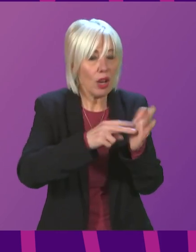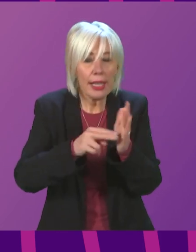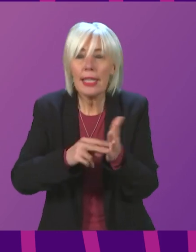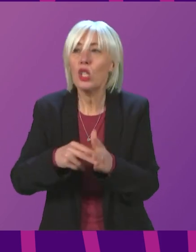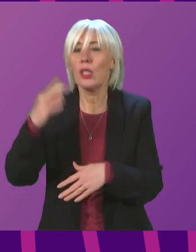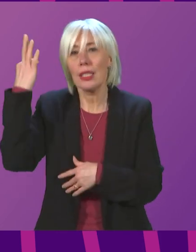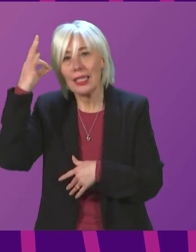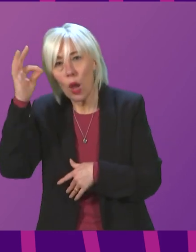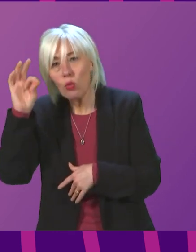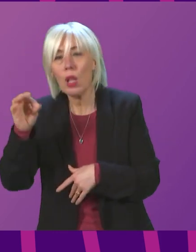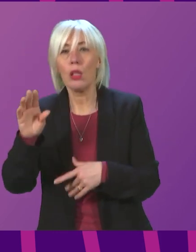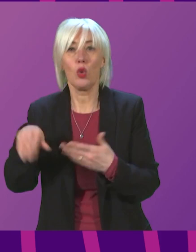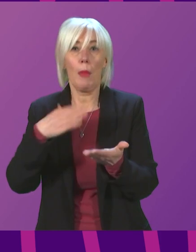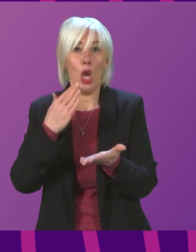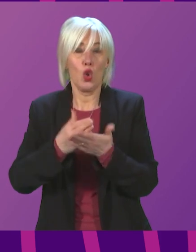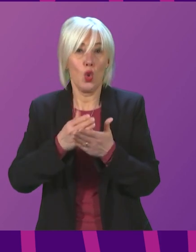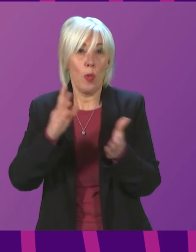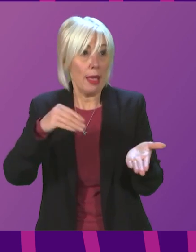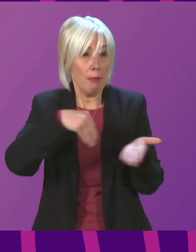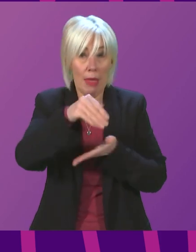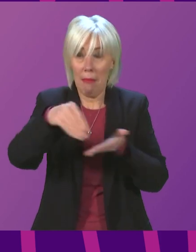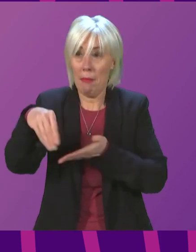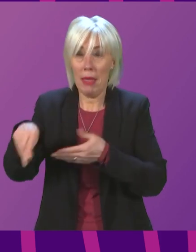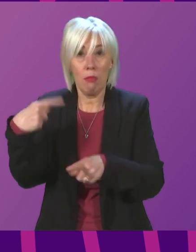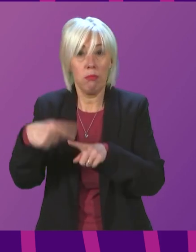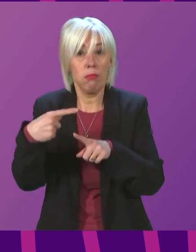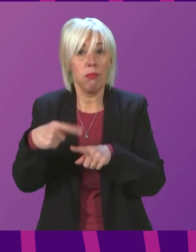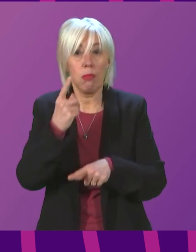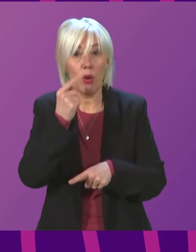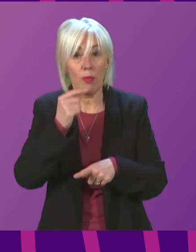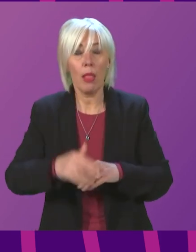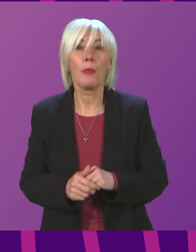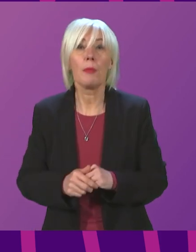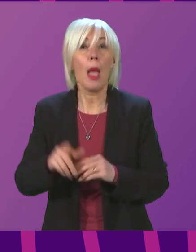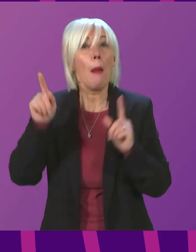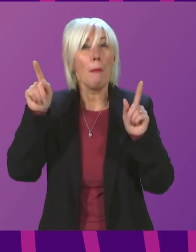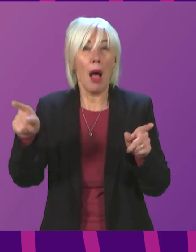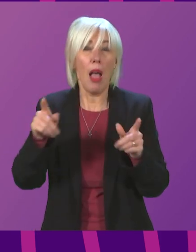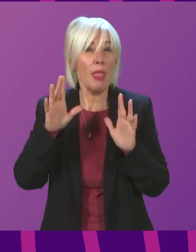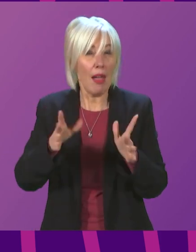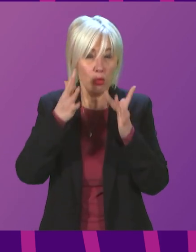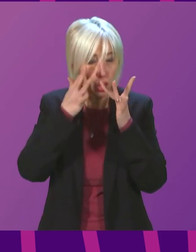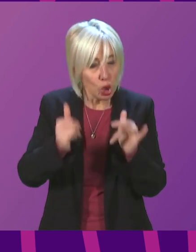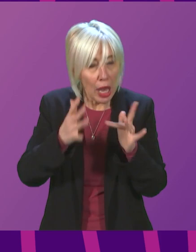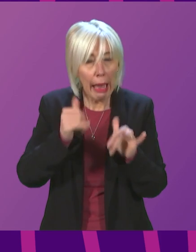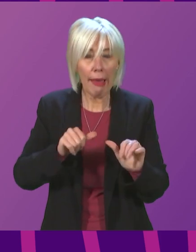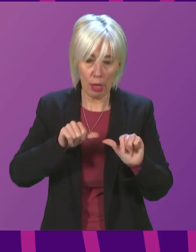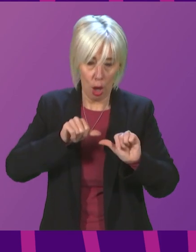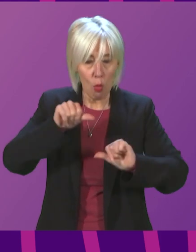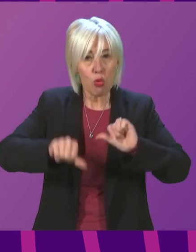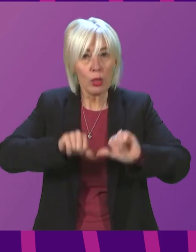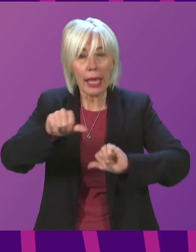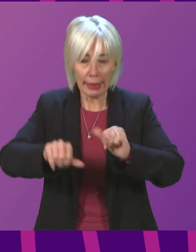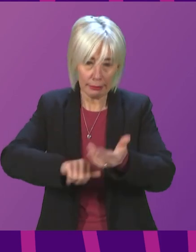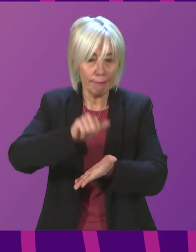door and into the bank accounts of those who need it as quickly as possible. There are cheques and processes that have to be applied to